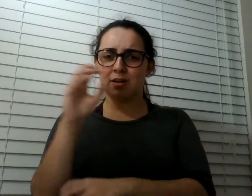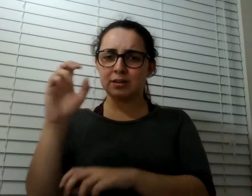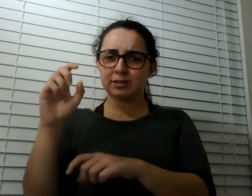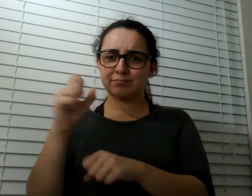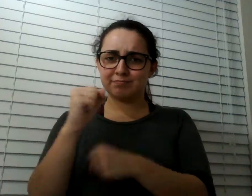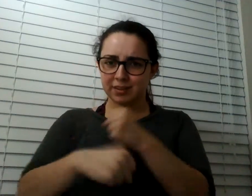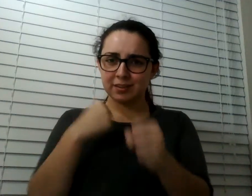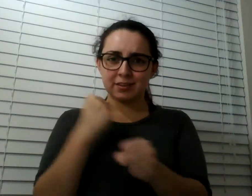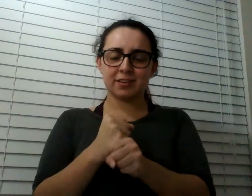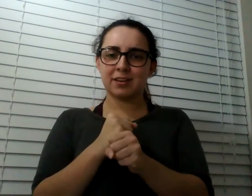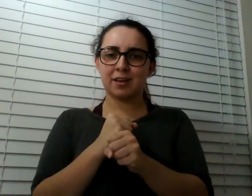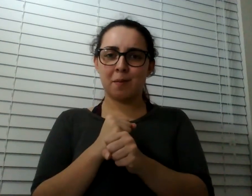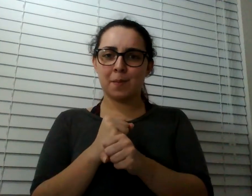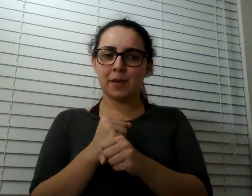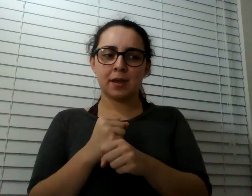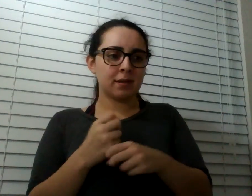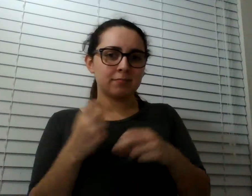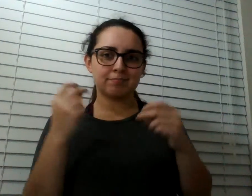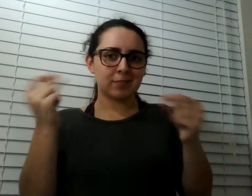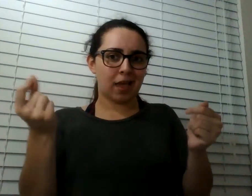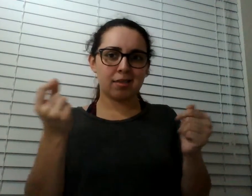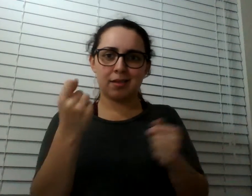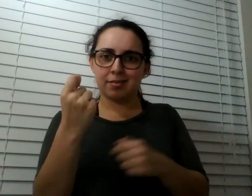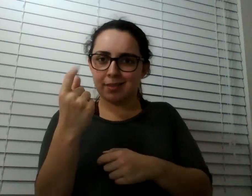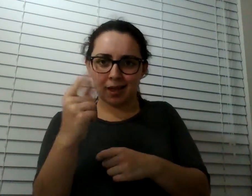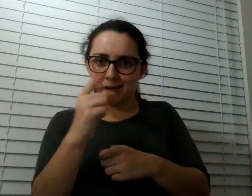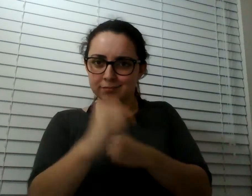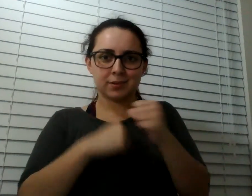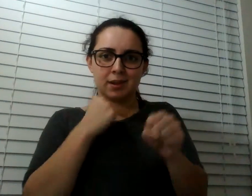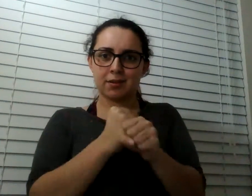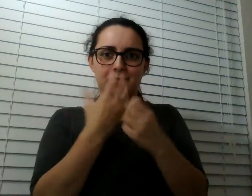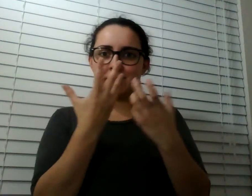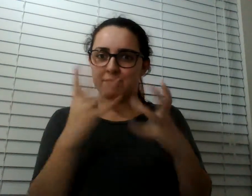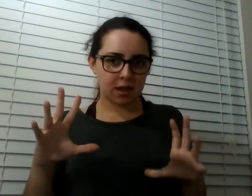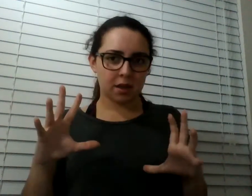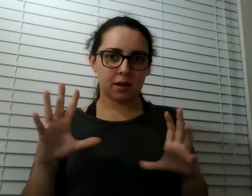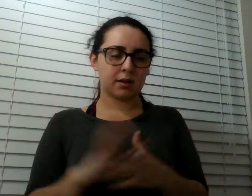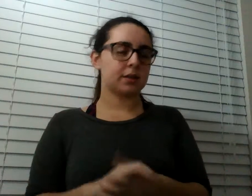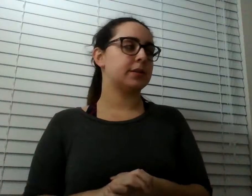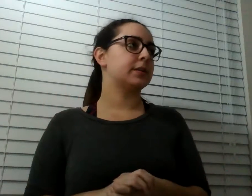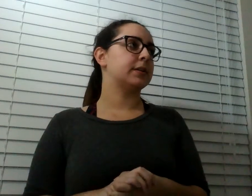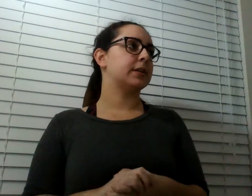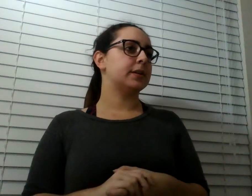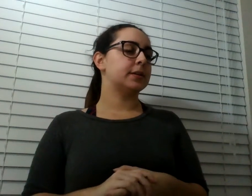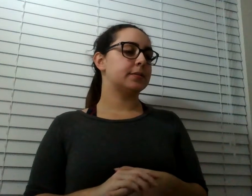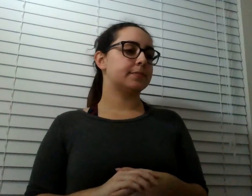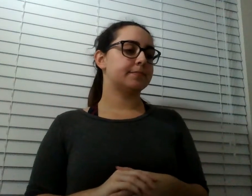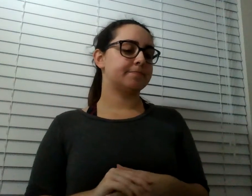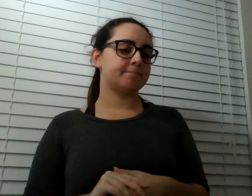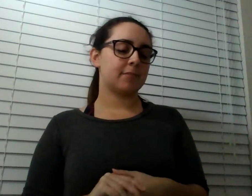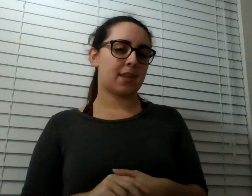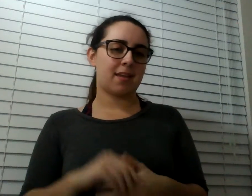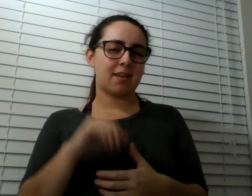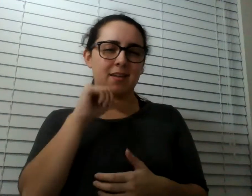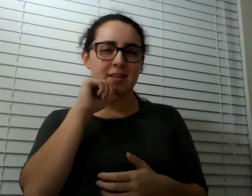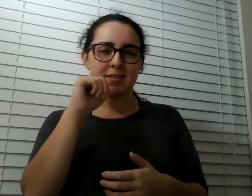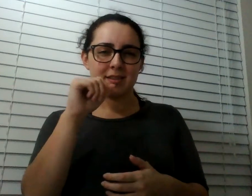It was right in here. I know it was here. No. No, no, no. Oh, my God.